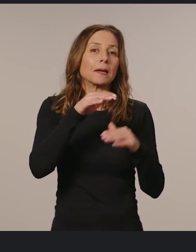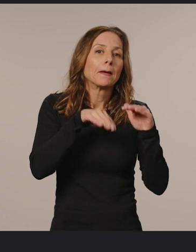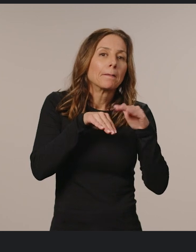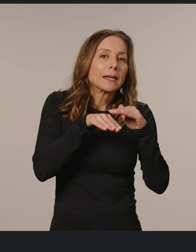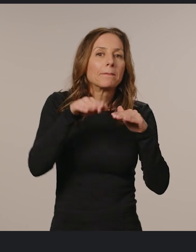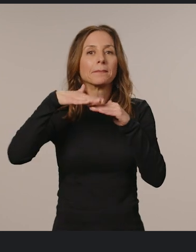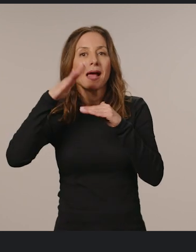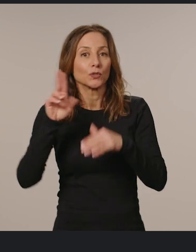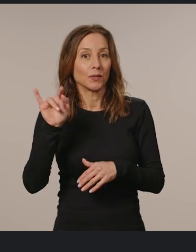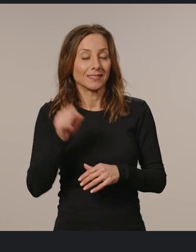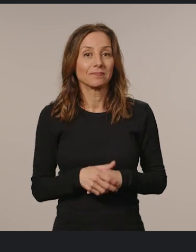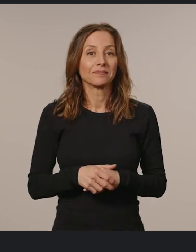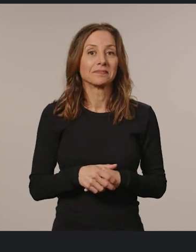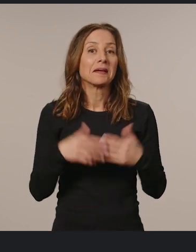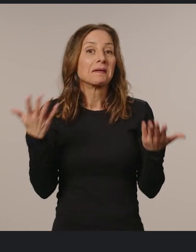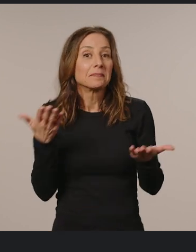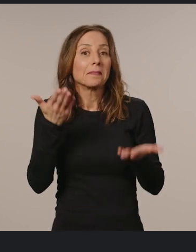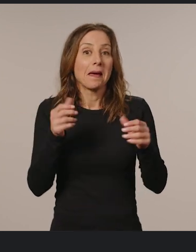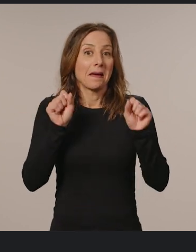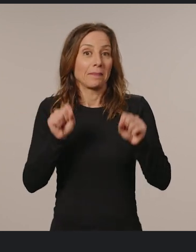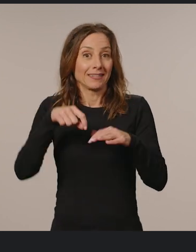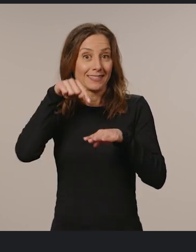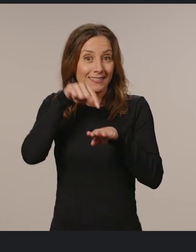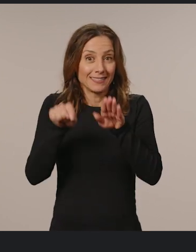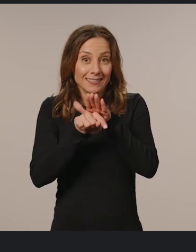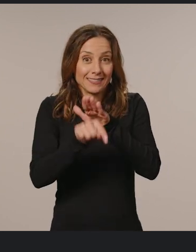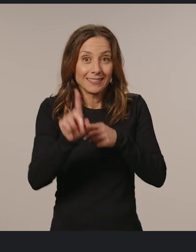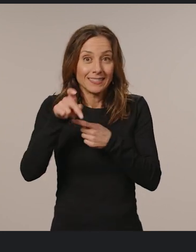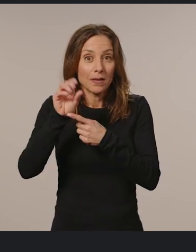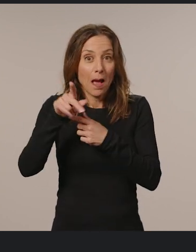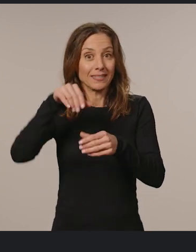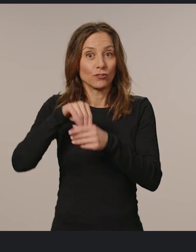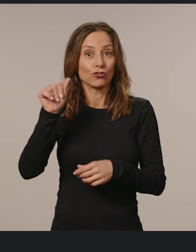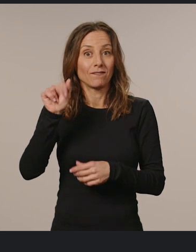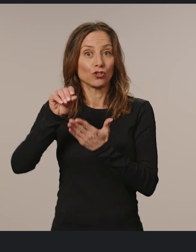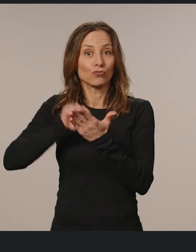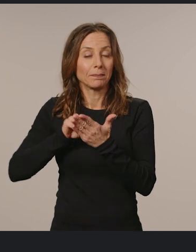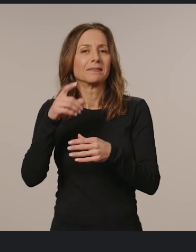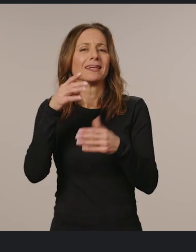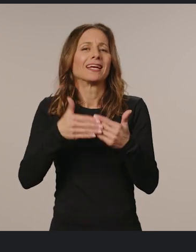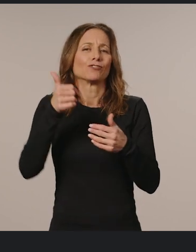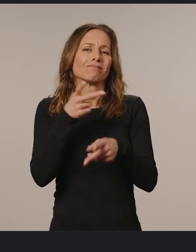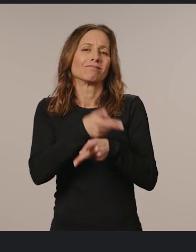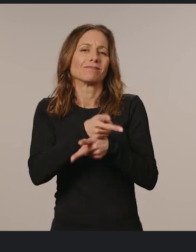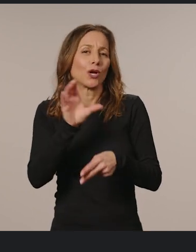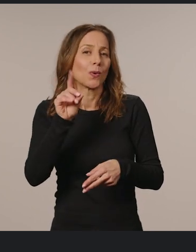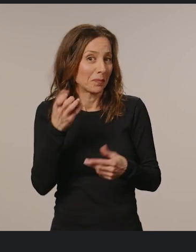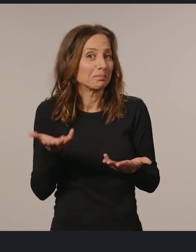units. Perhaps being able to deep copy in JavaScript makes it easier to maintain your code. In